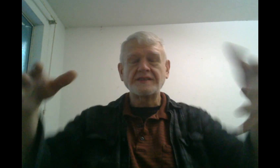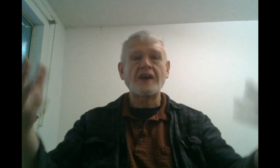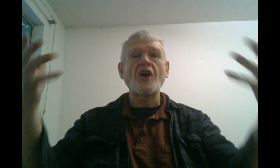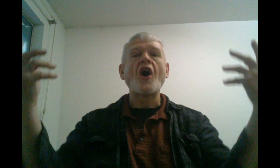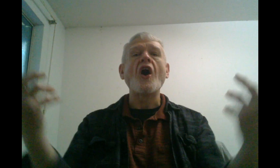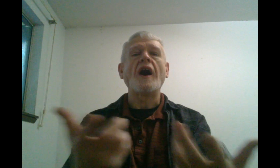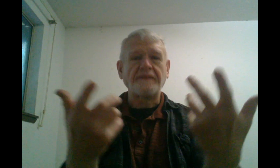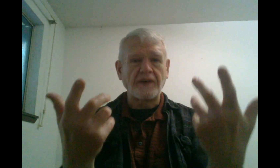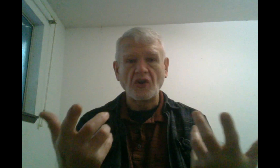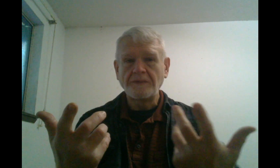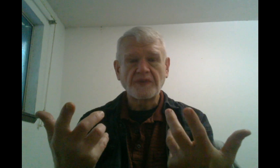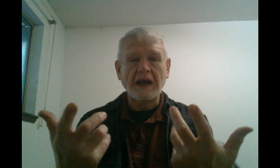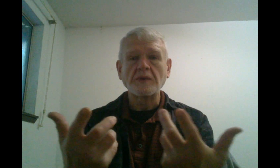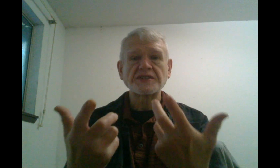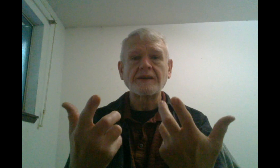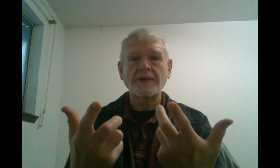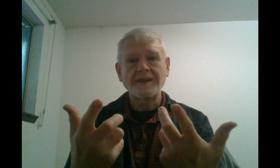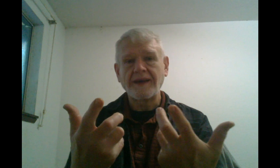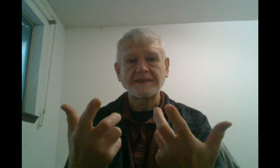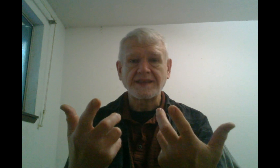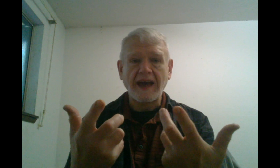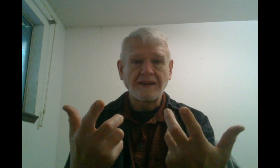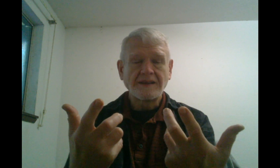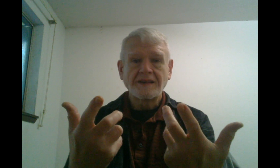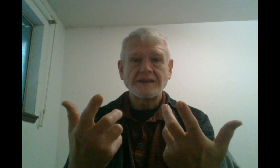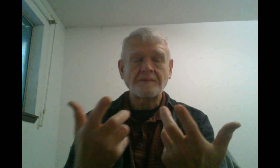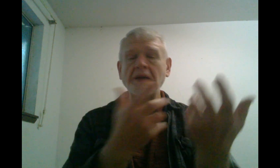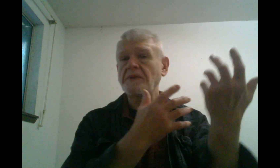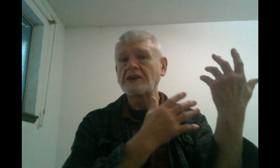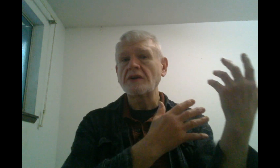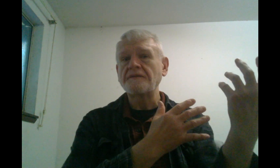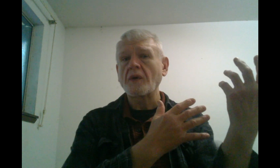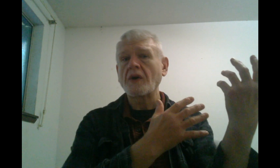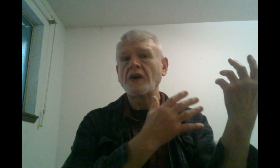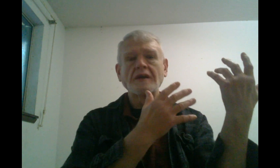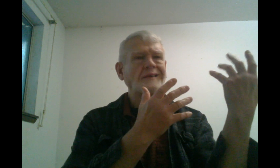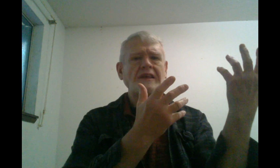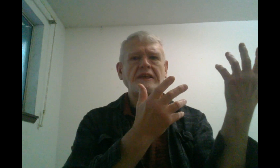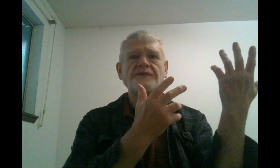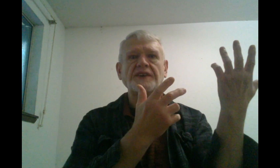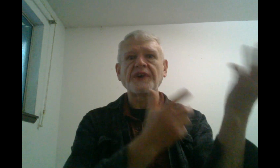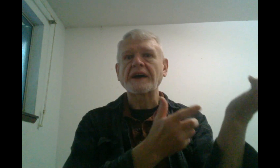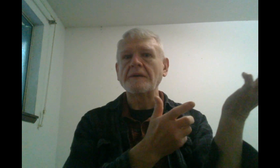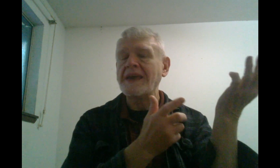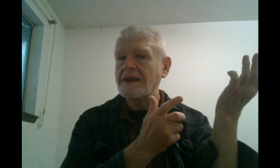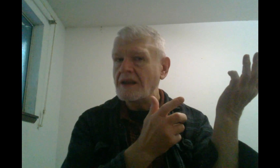they're awful. I wish I'd realized that. They might be good for if you tuck them in,